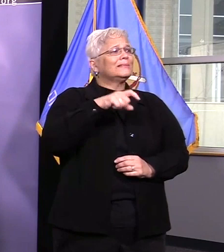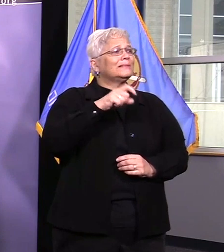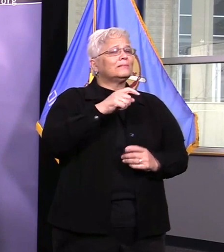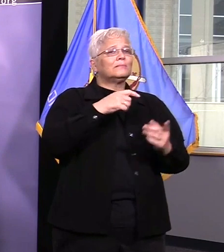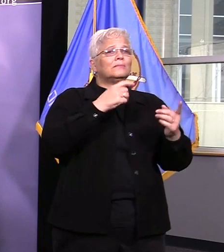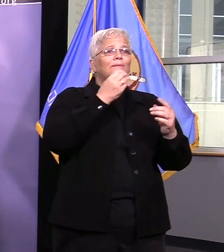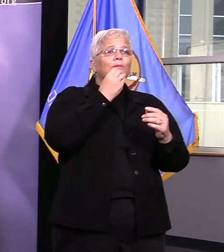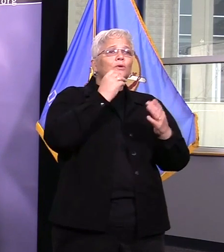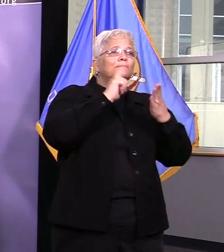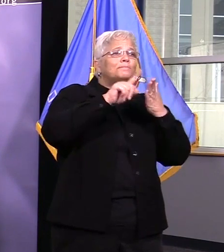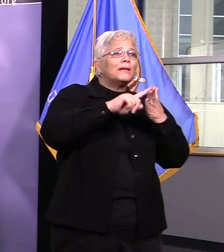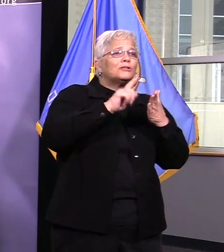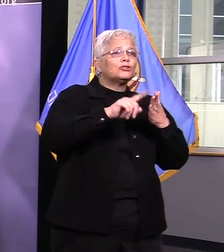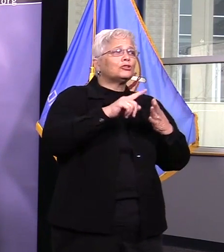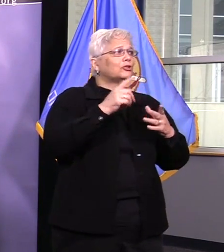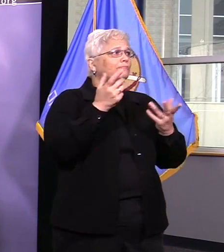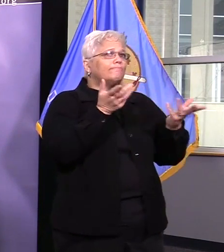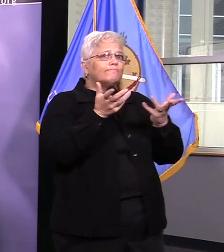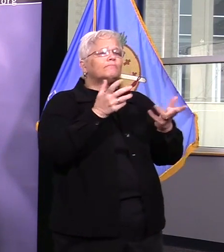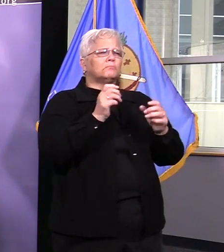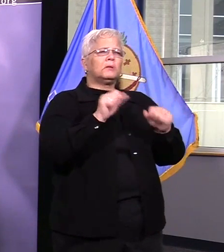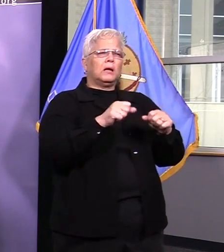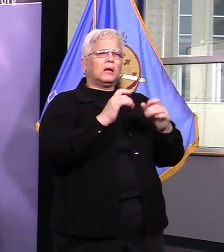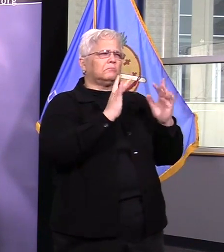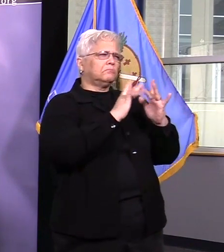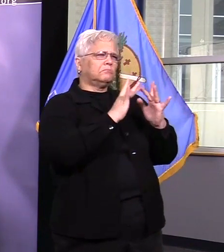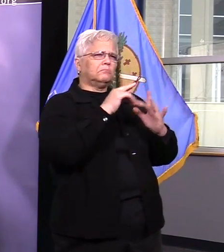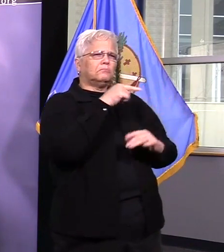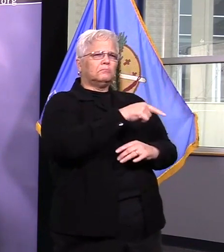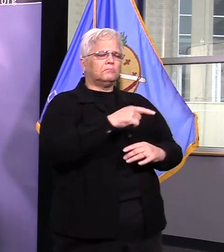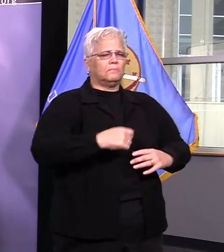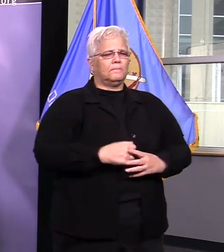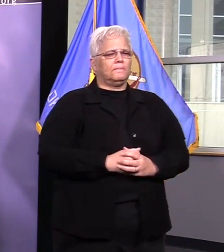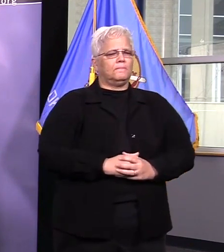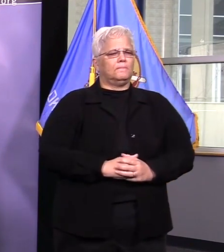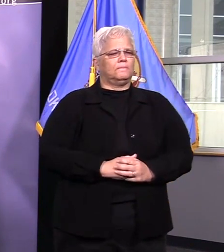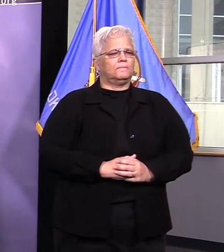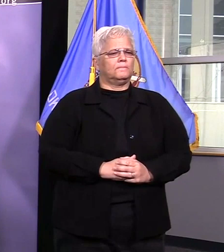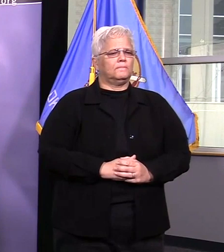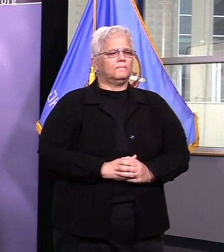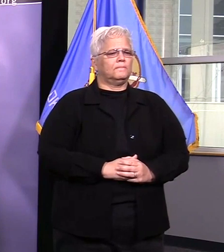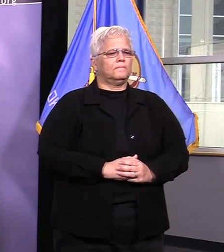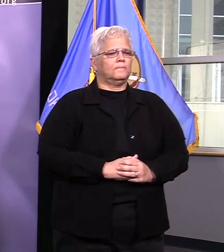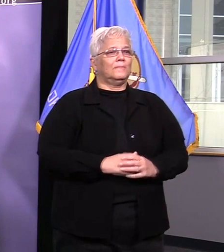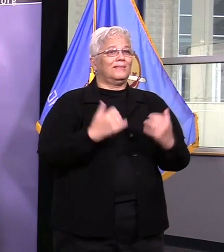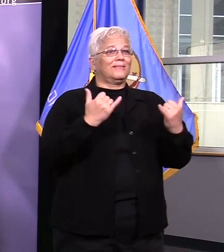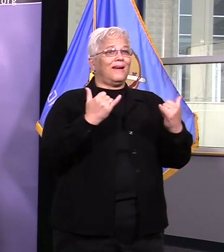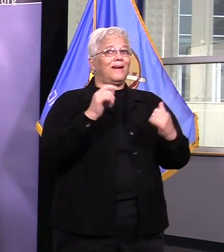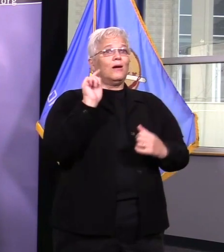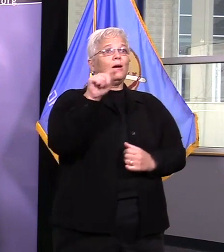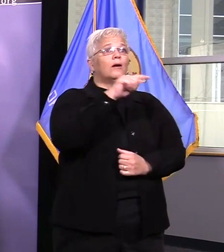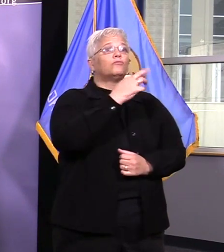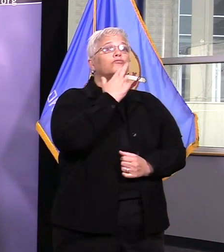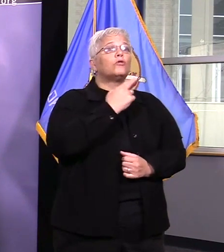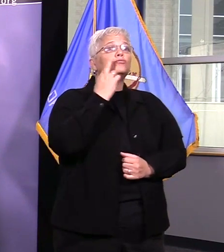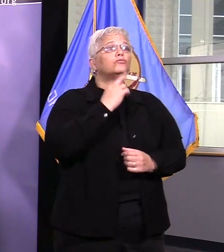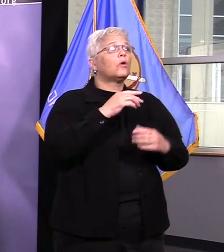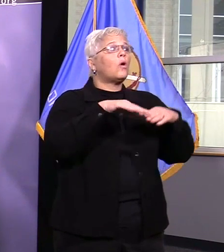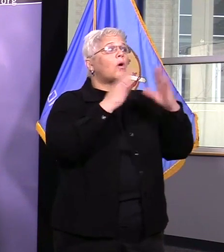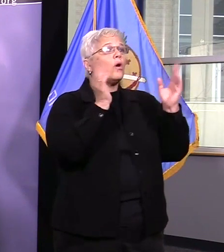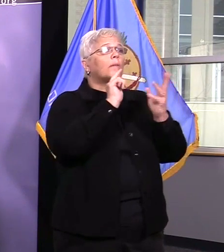knowing our sanitarians are still working with innovative ways that restaurants are using to stay open for business.